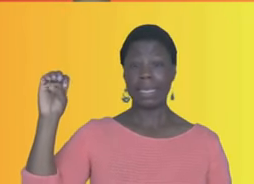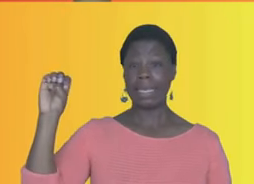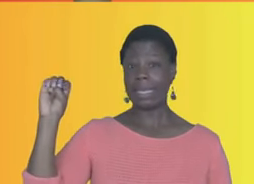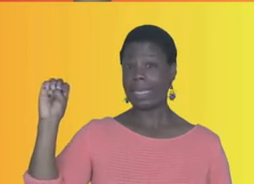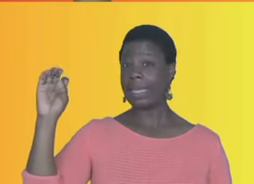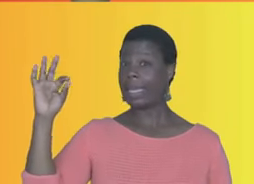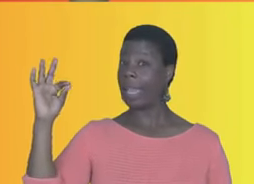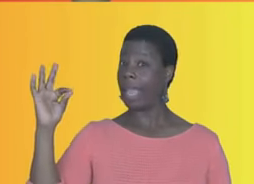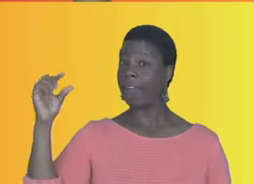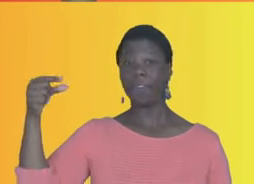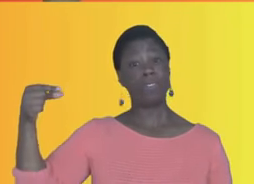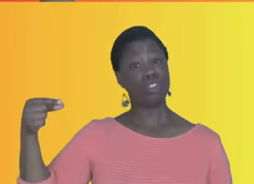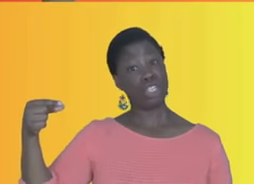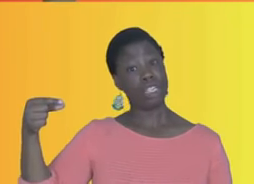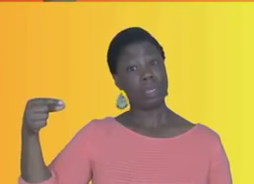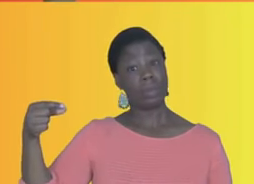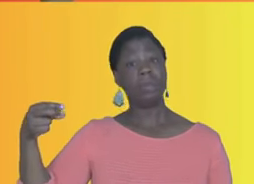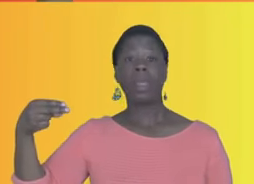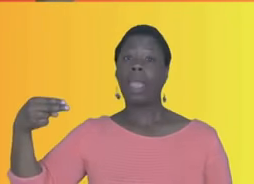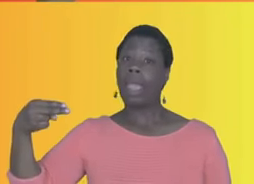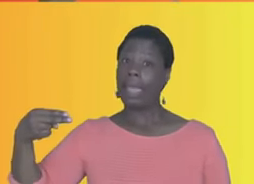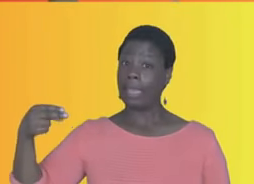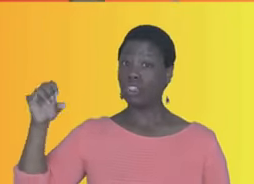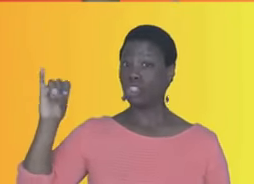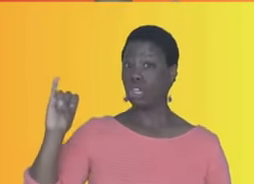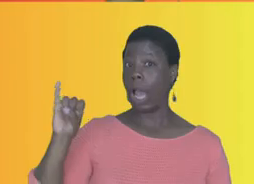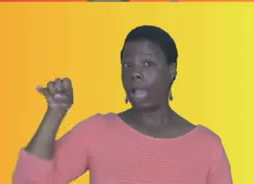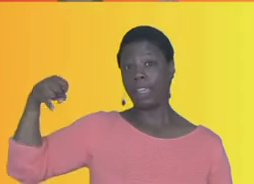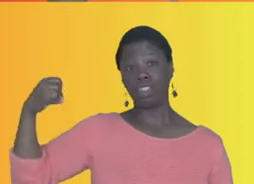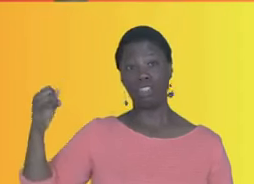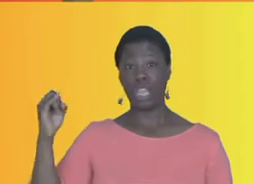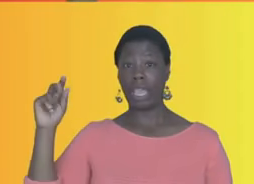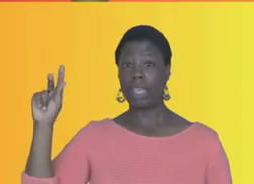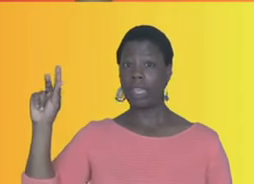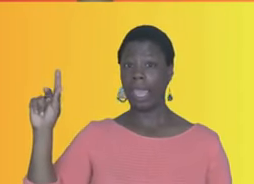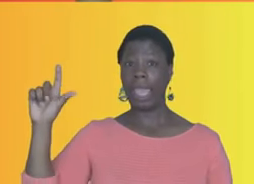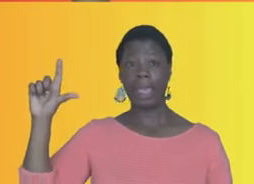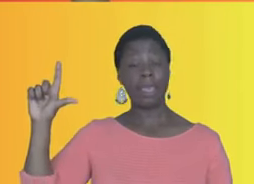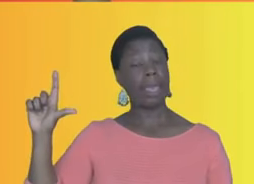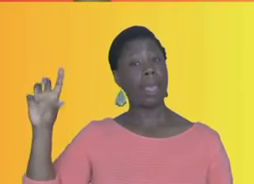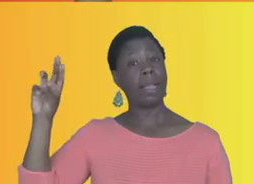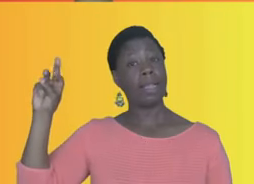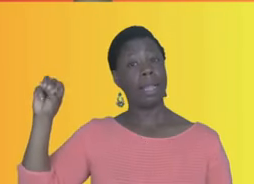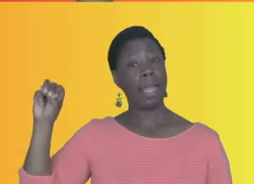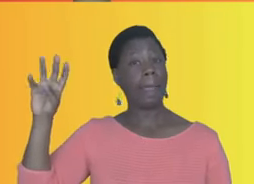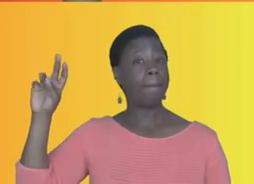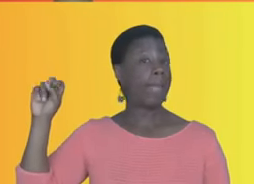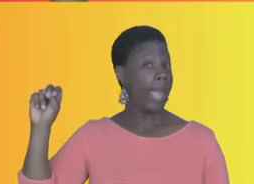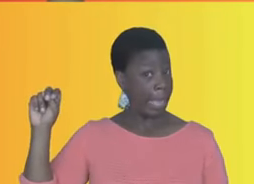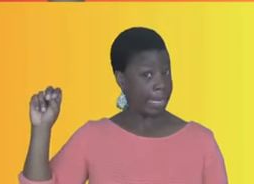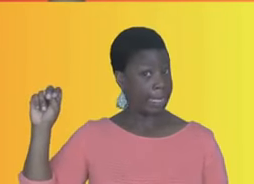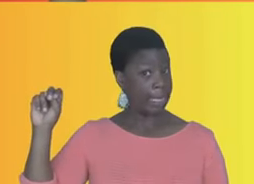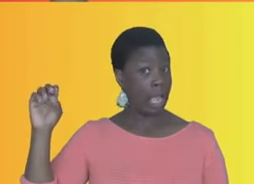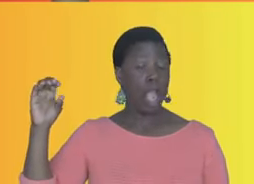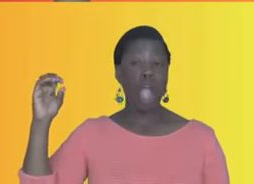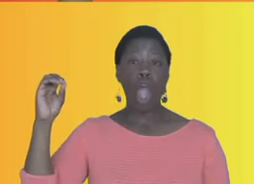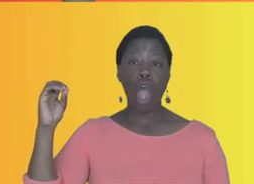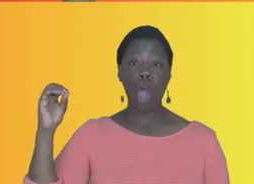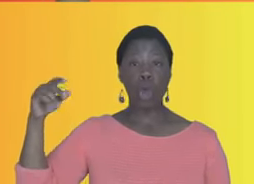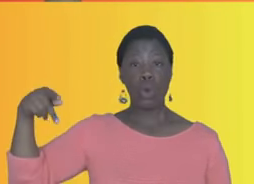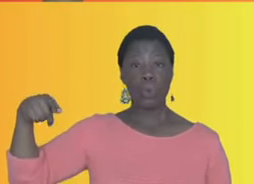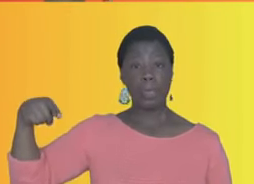D E F G H I J K L M N